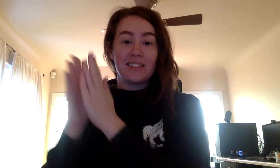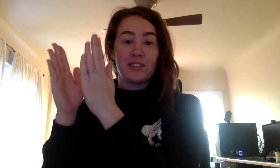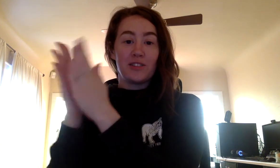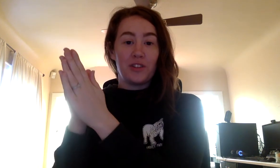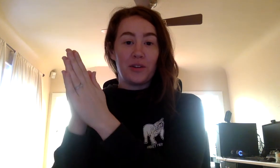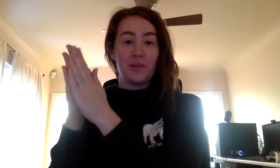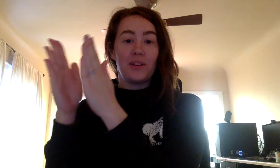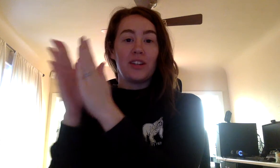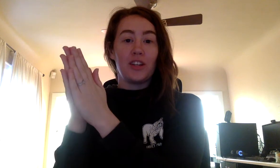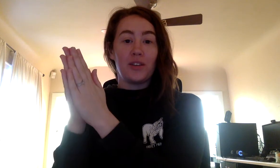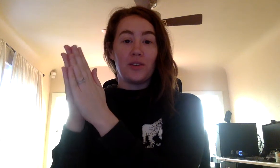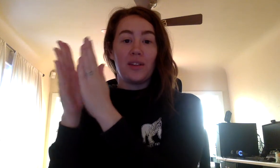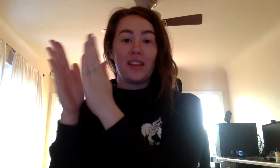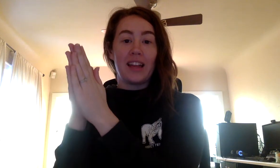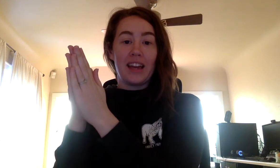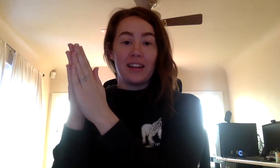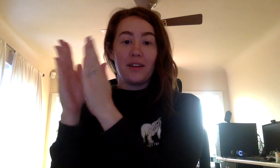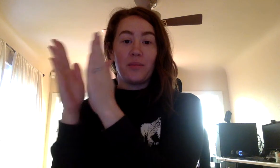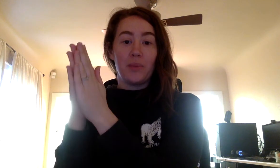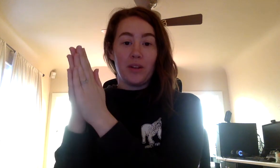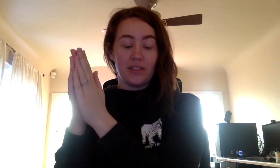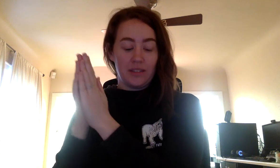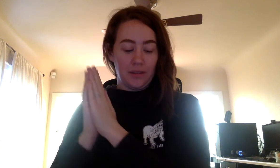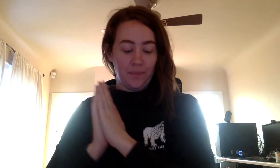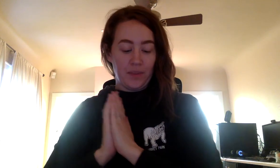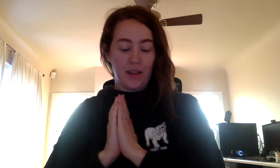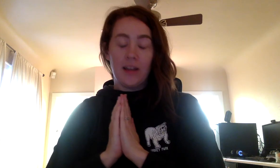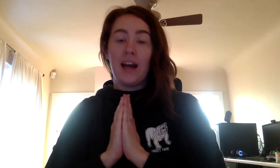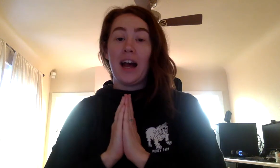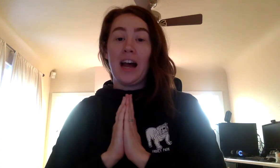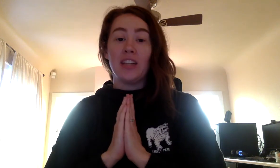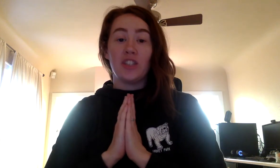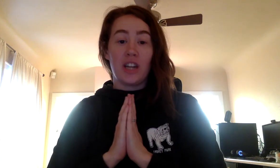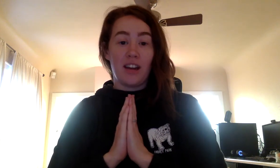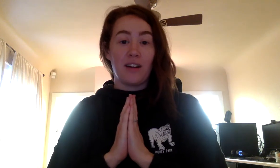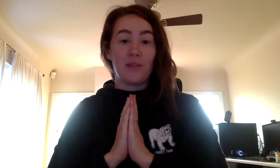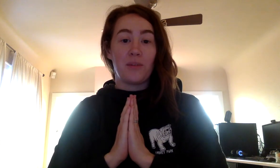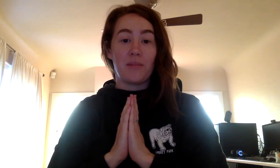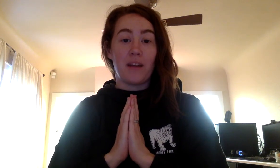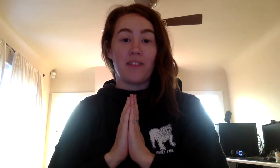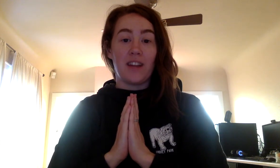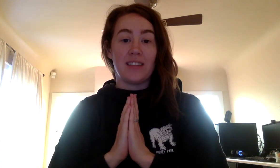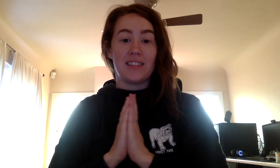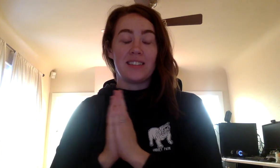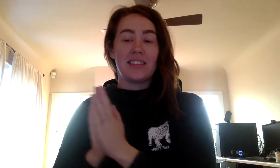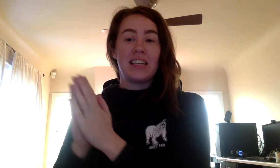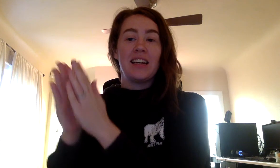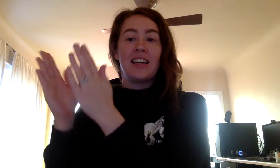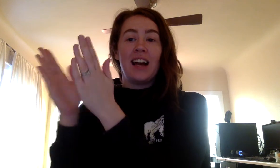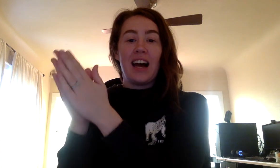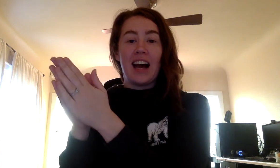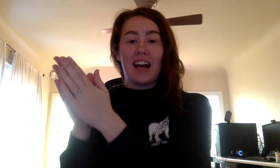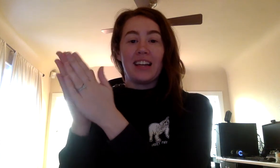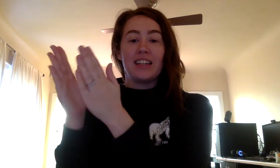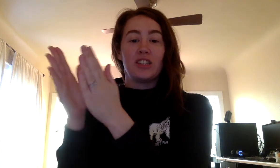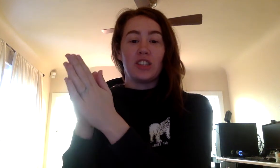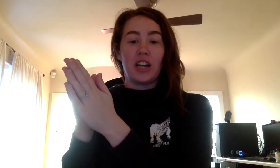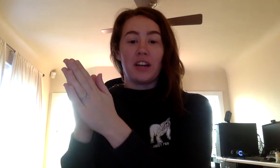Do you like books? I share with my friends. I share